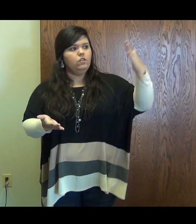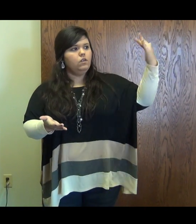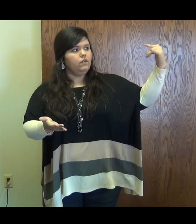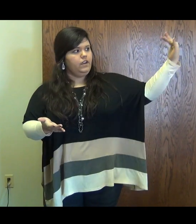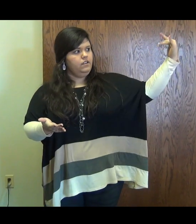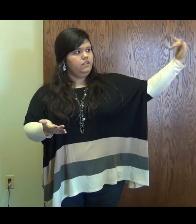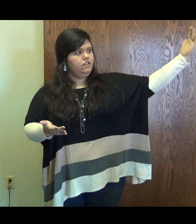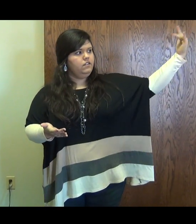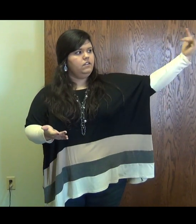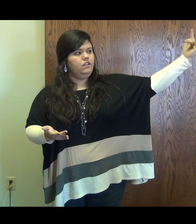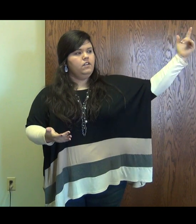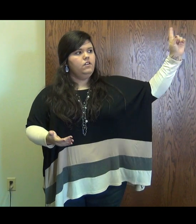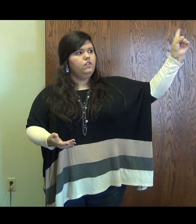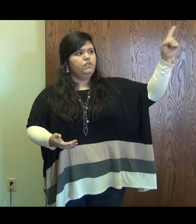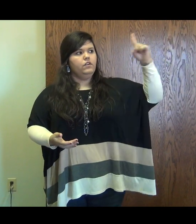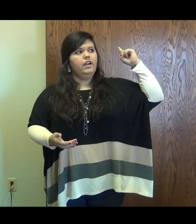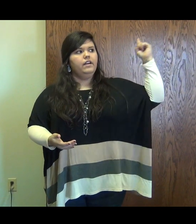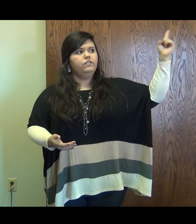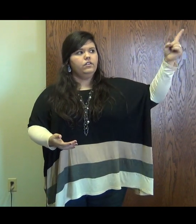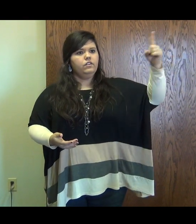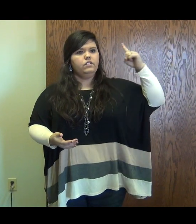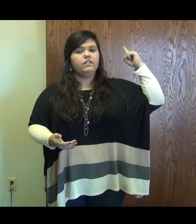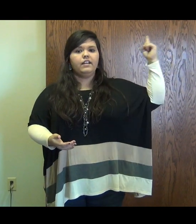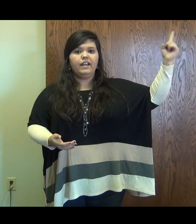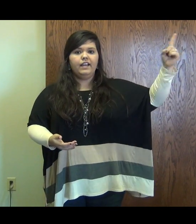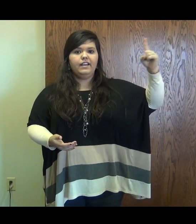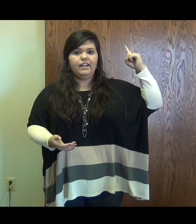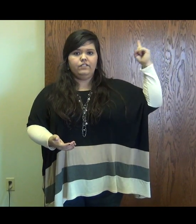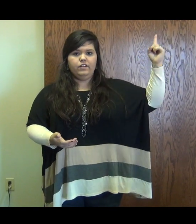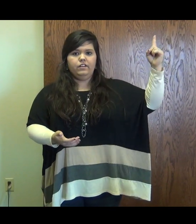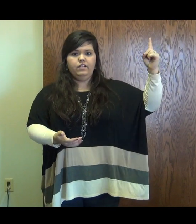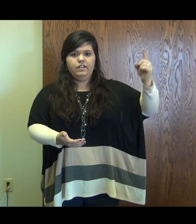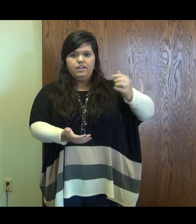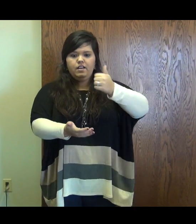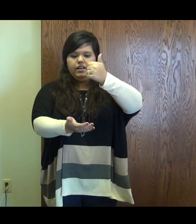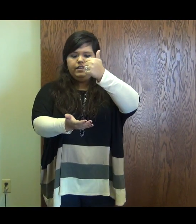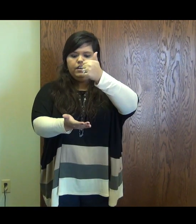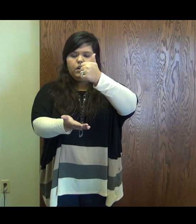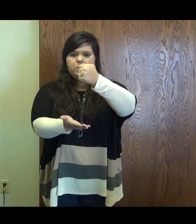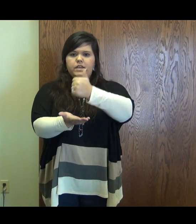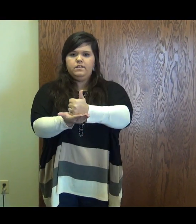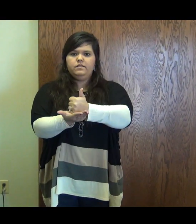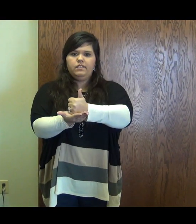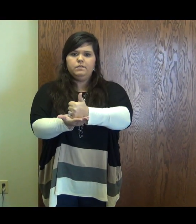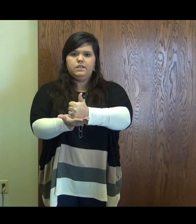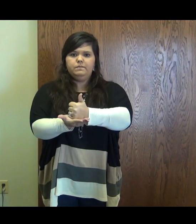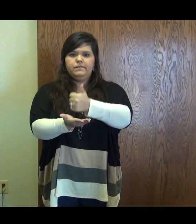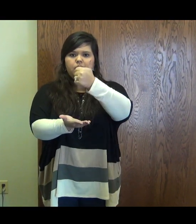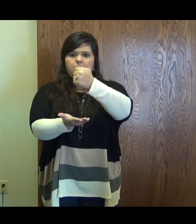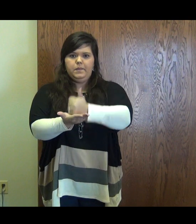glory, forever and ever, and then amen, thumbs up, amen.